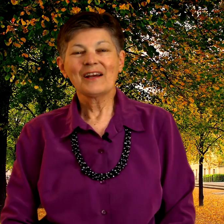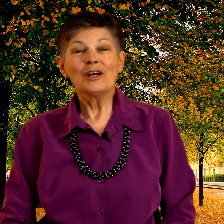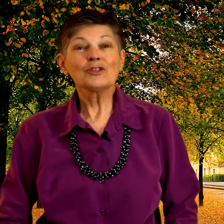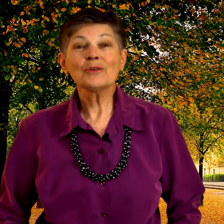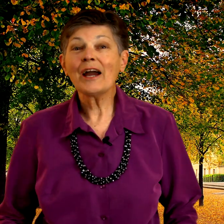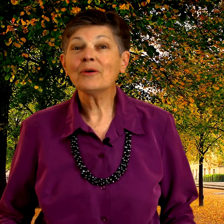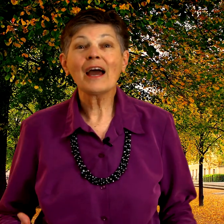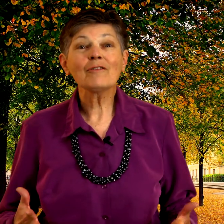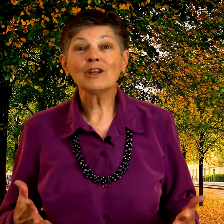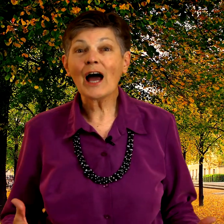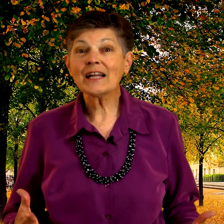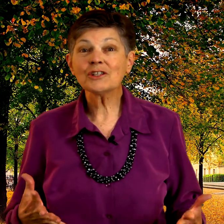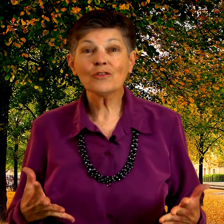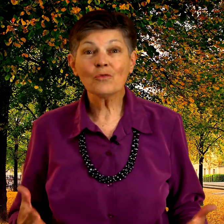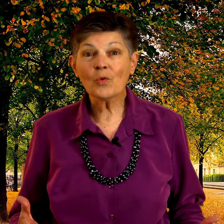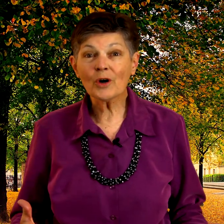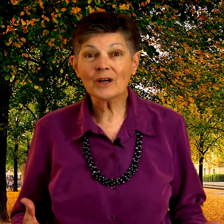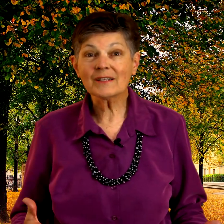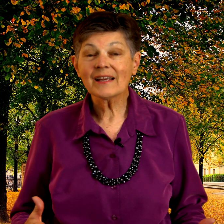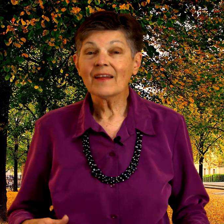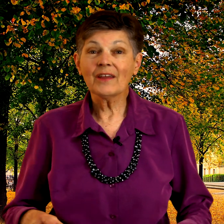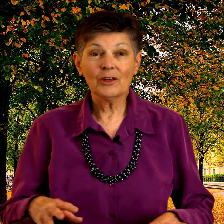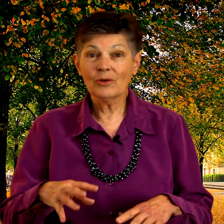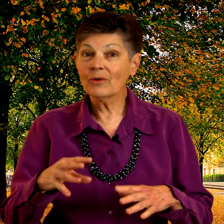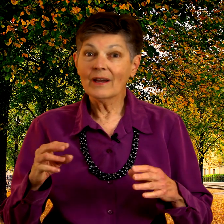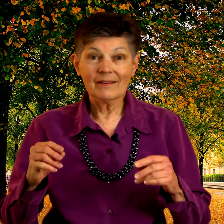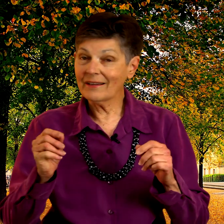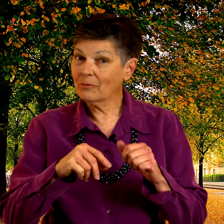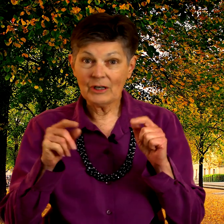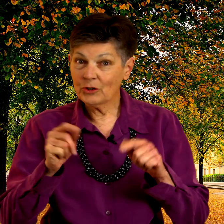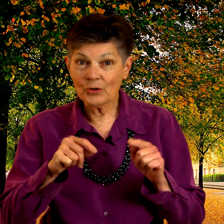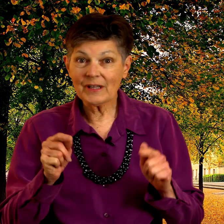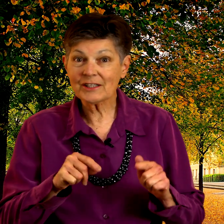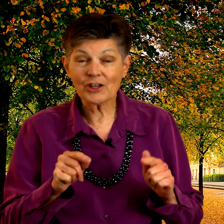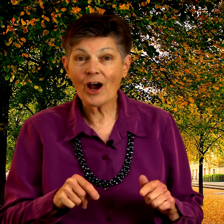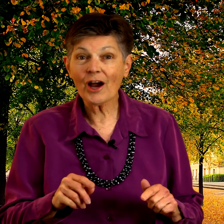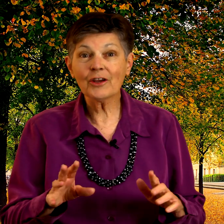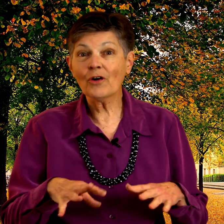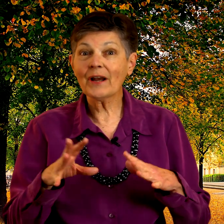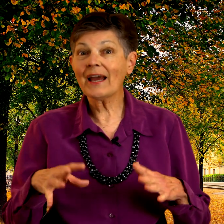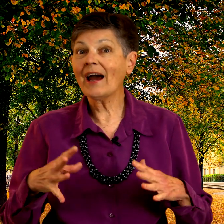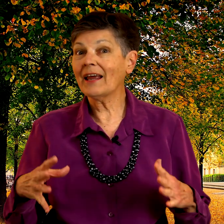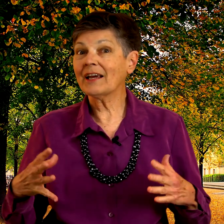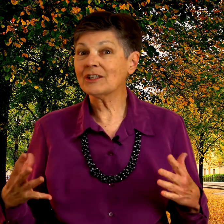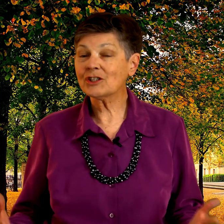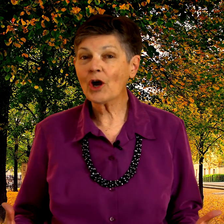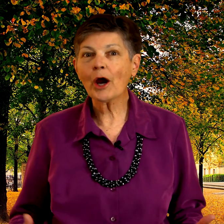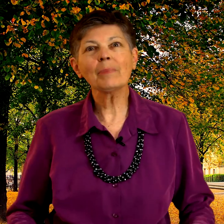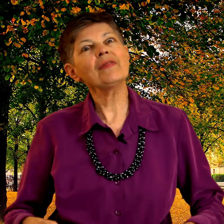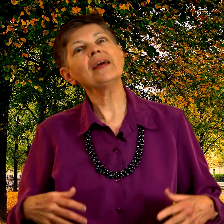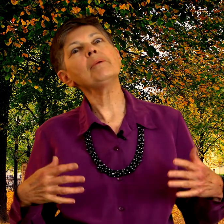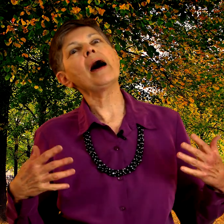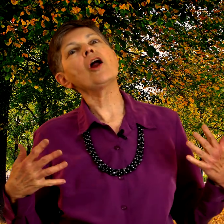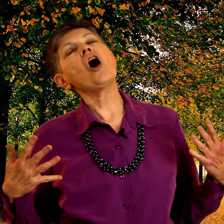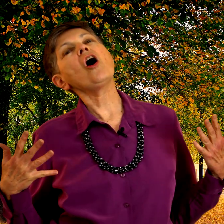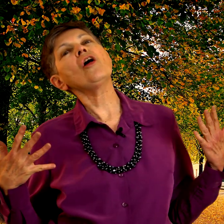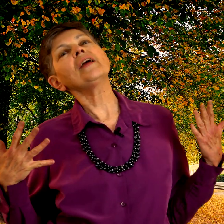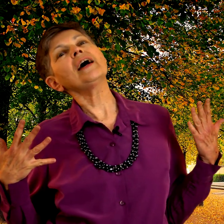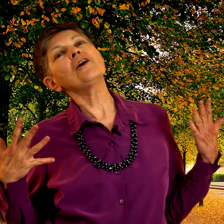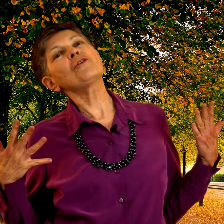So now you have lots of words that you, when you do this song, you've already got like a start, but think about all the other